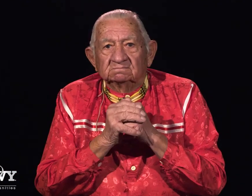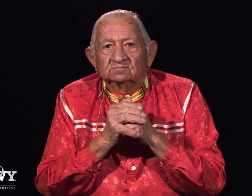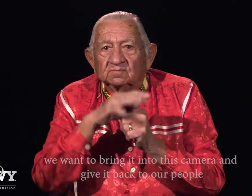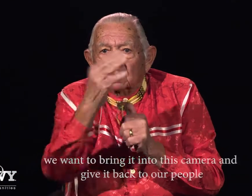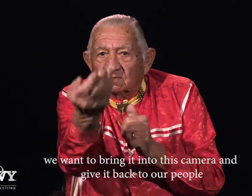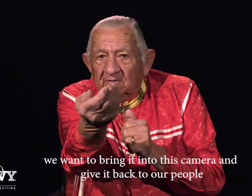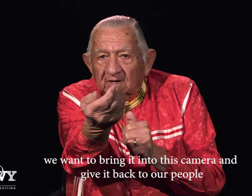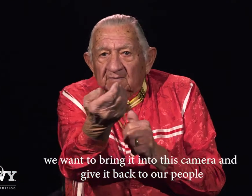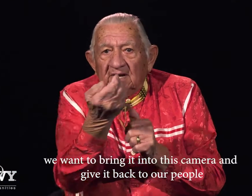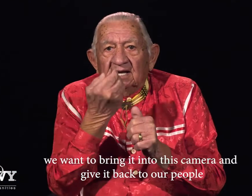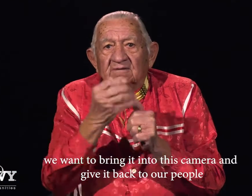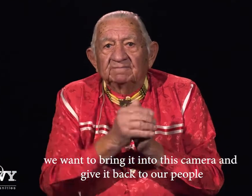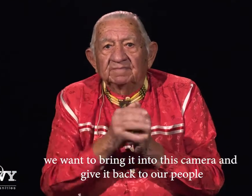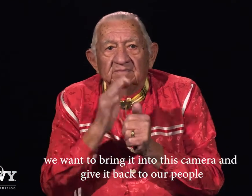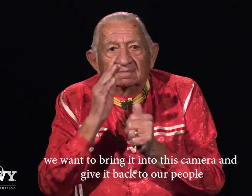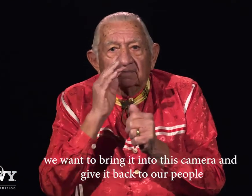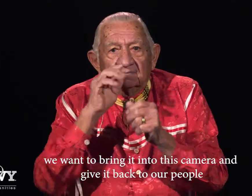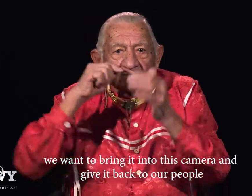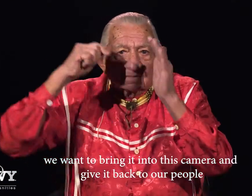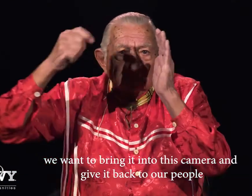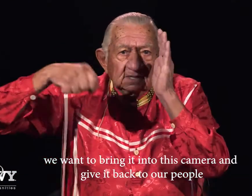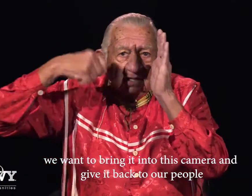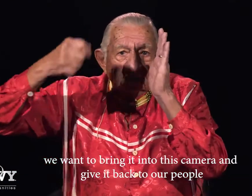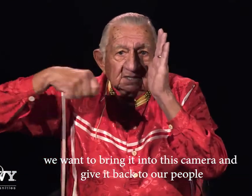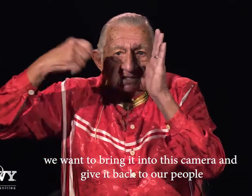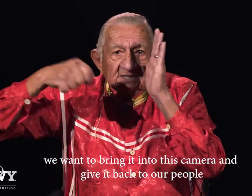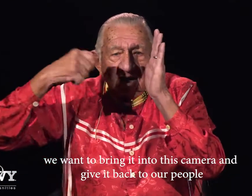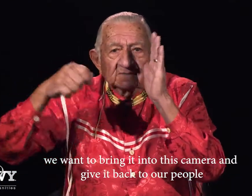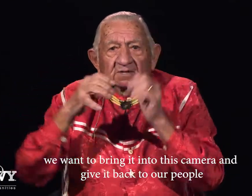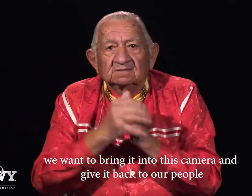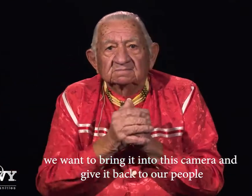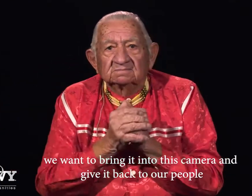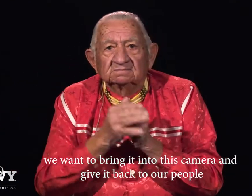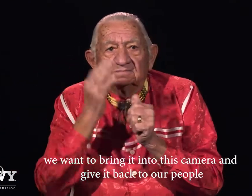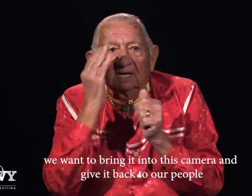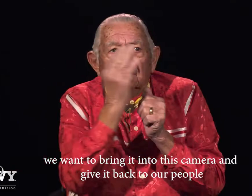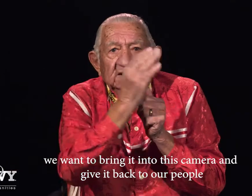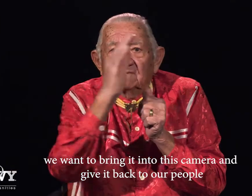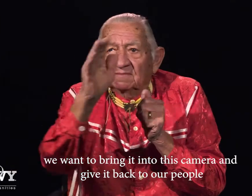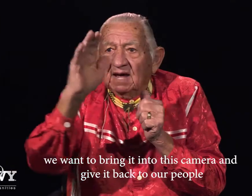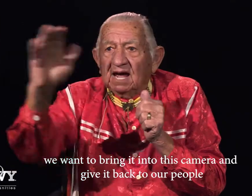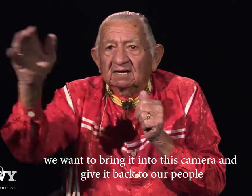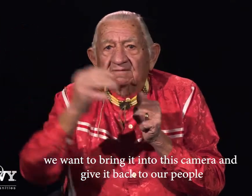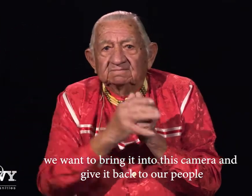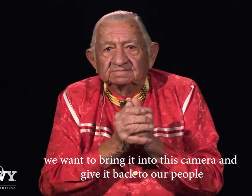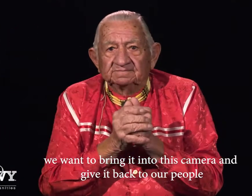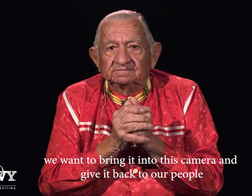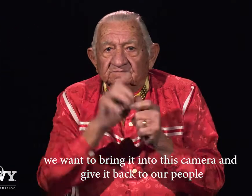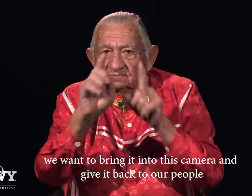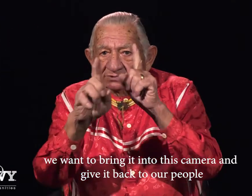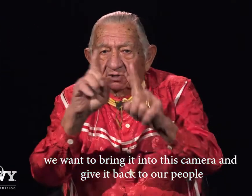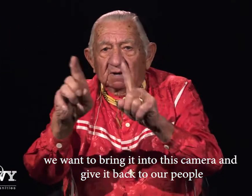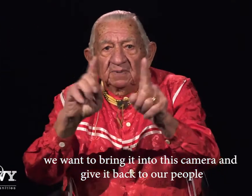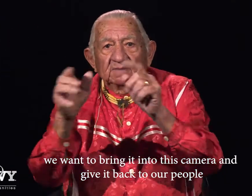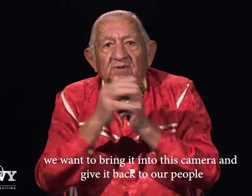we want to bring it into this camera we give it back to our people